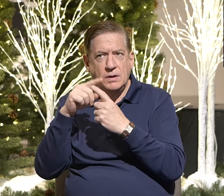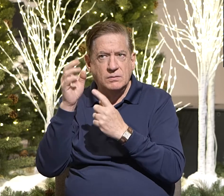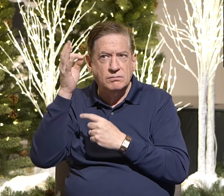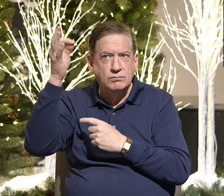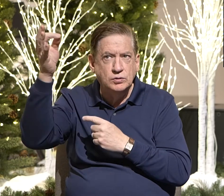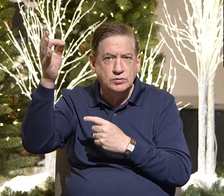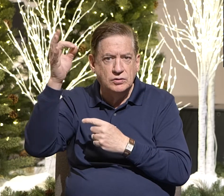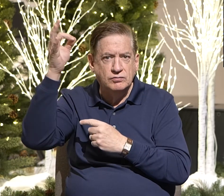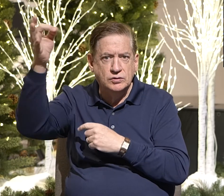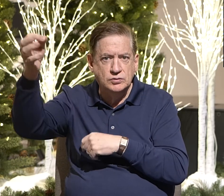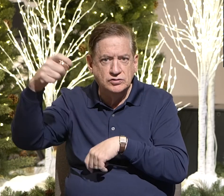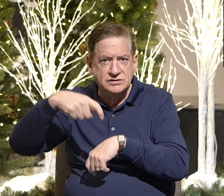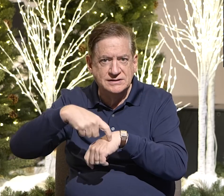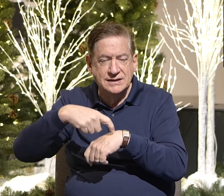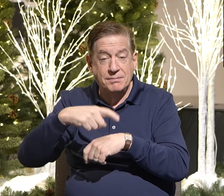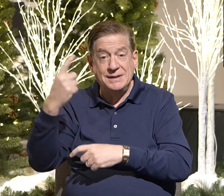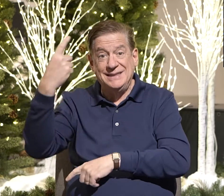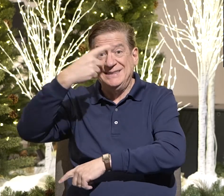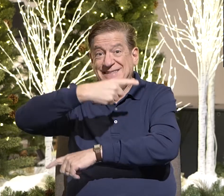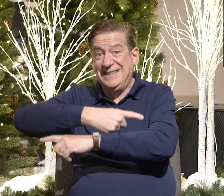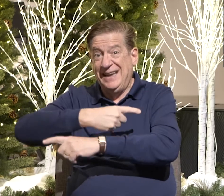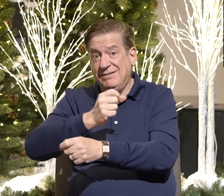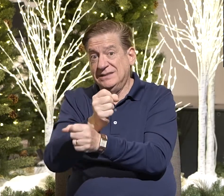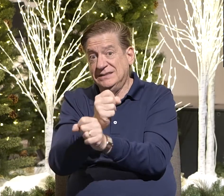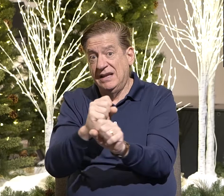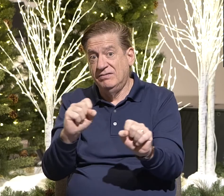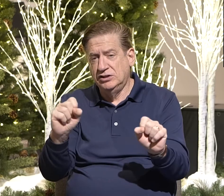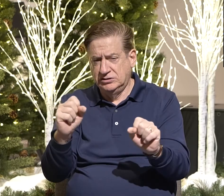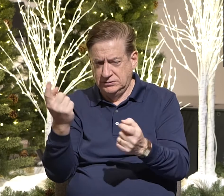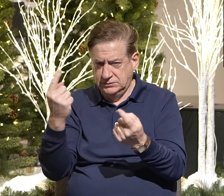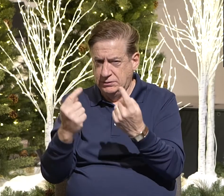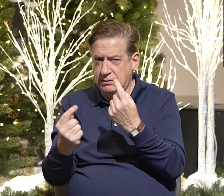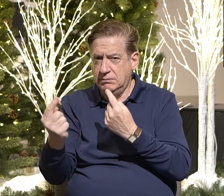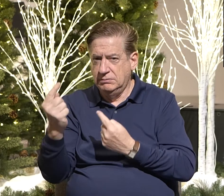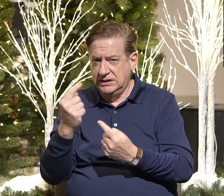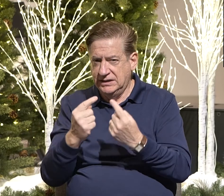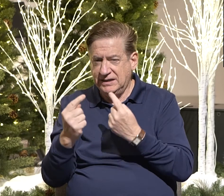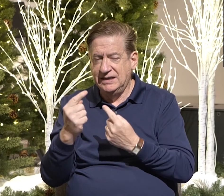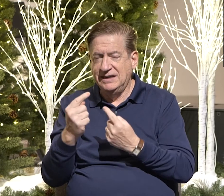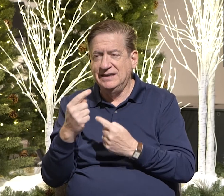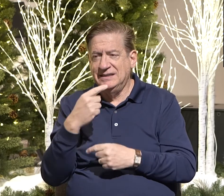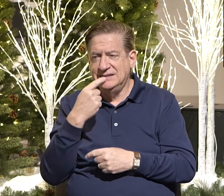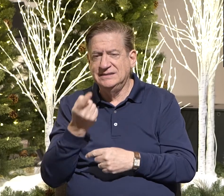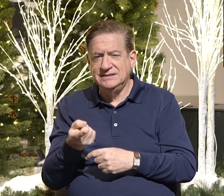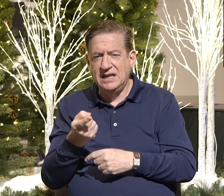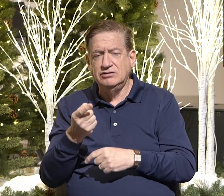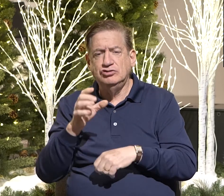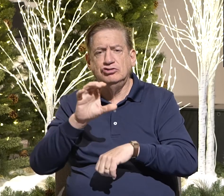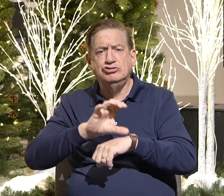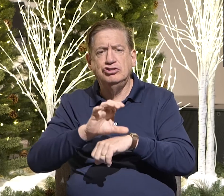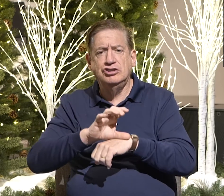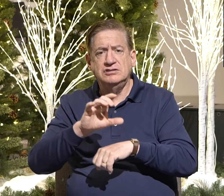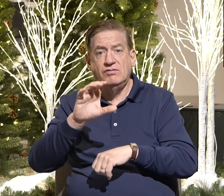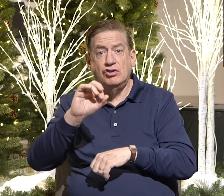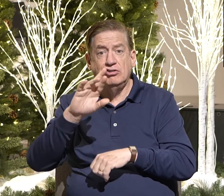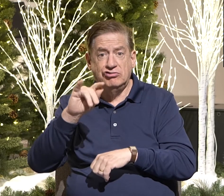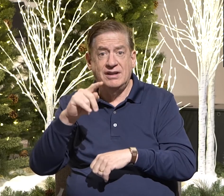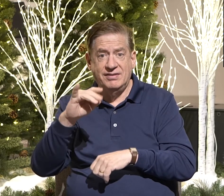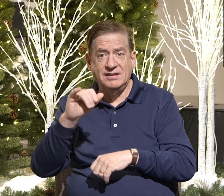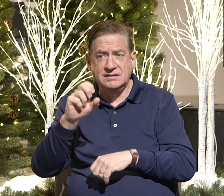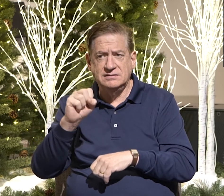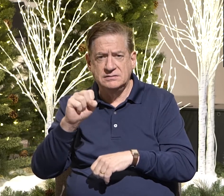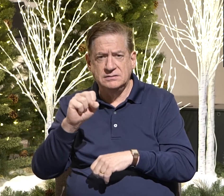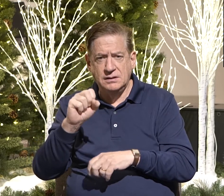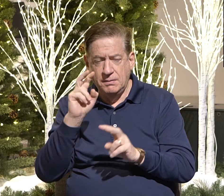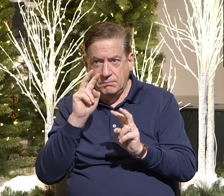a future time, the day of salvation, it's coming. And then he tells the church of Corinth, behold, it